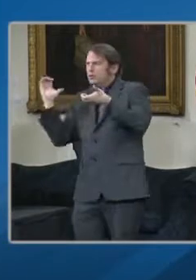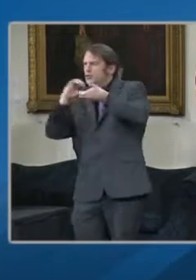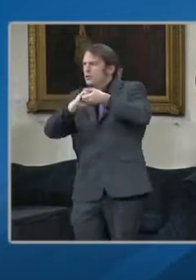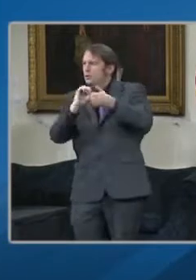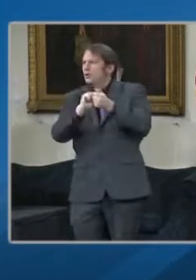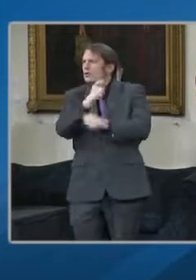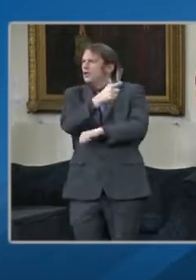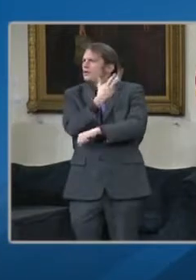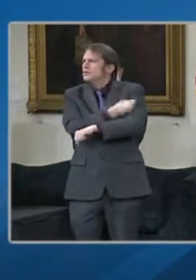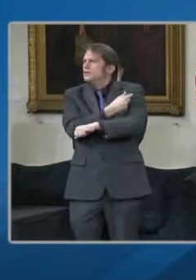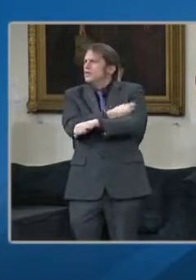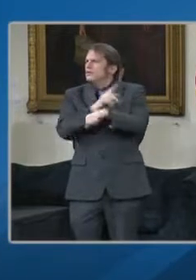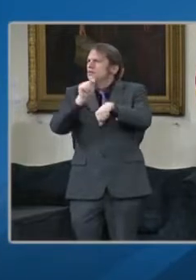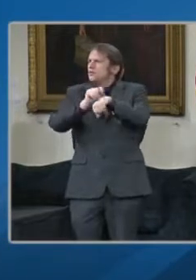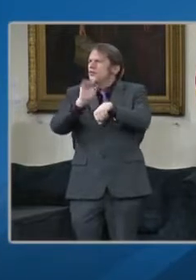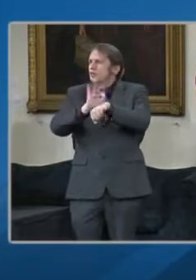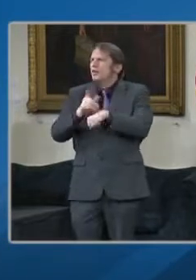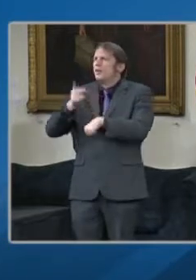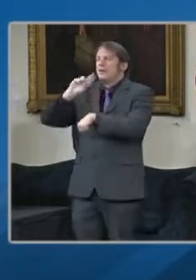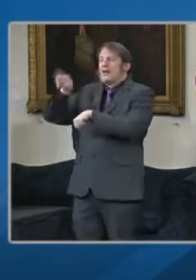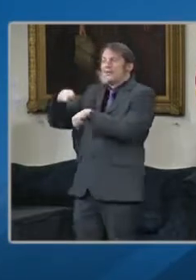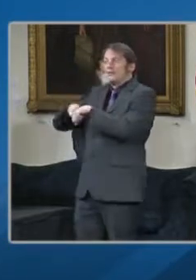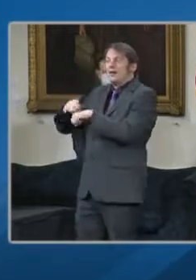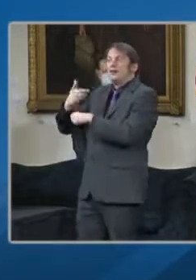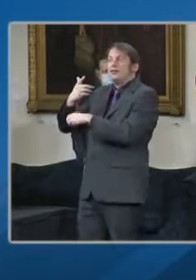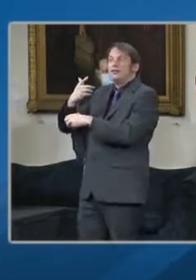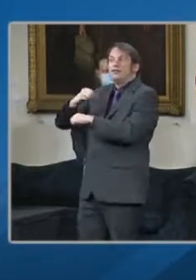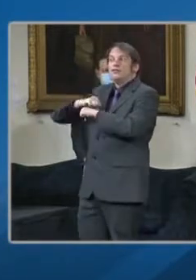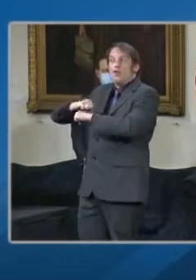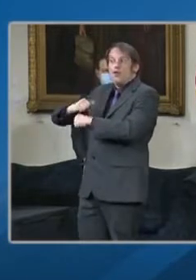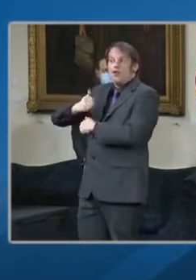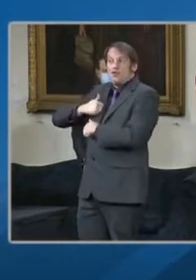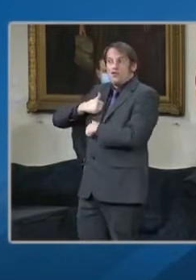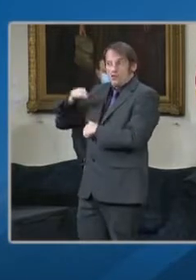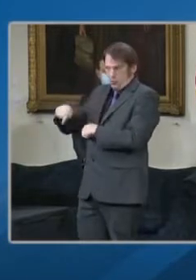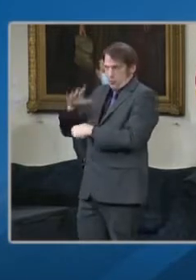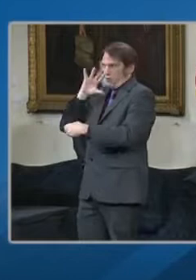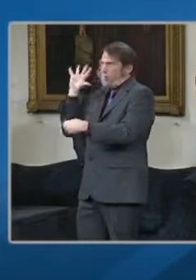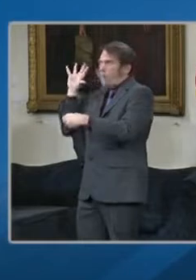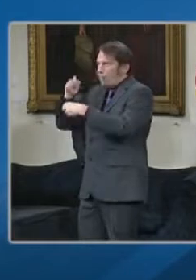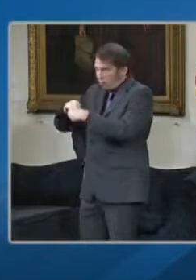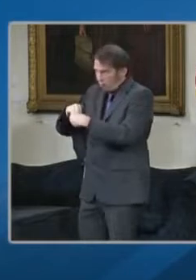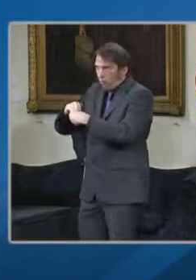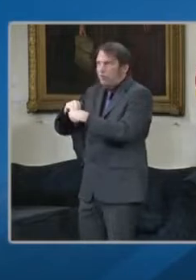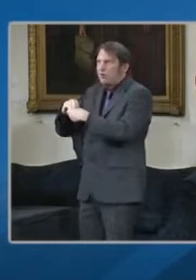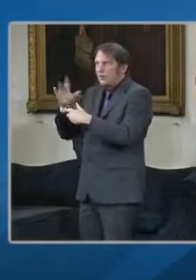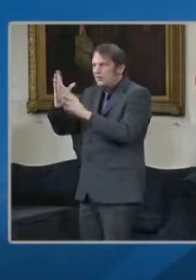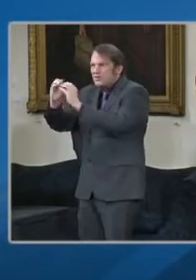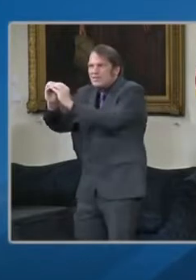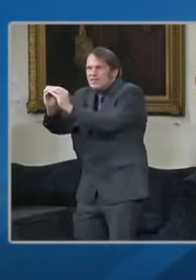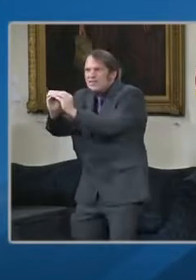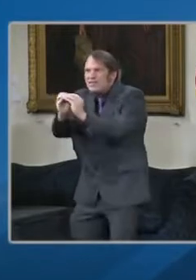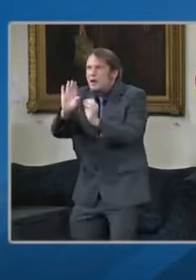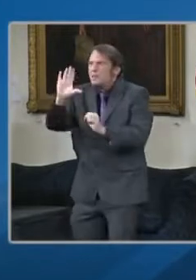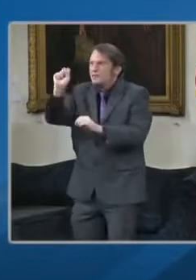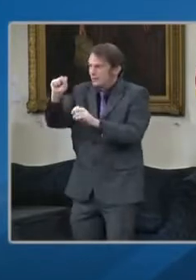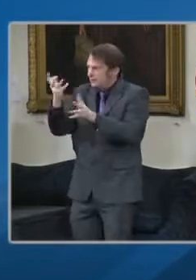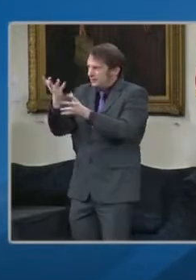Guard where our maintenance shop in Dundalk spent tireless hours fixing these buses to be ready to roll in the communities.